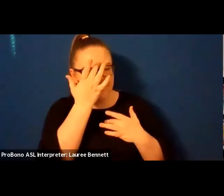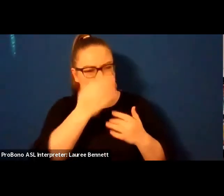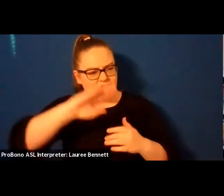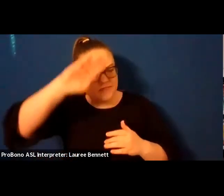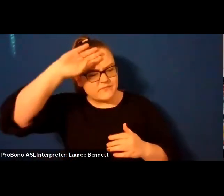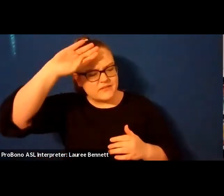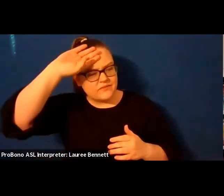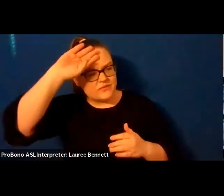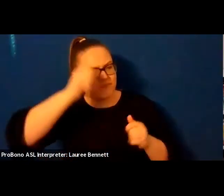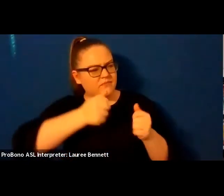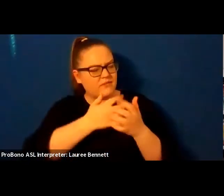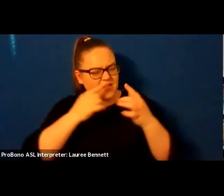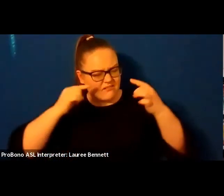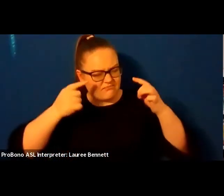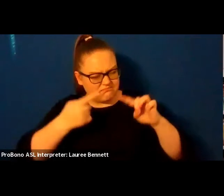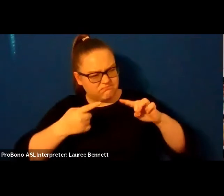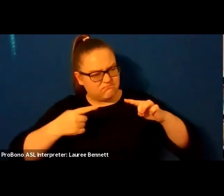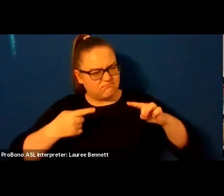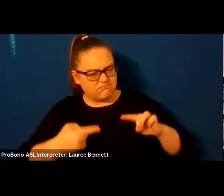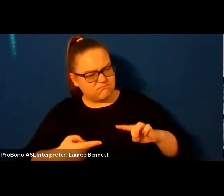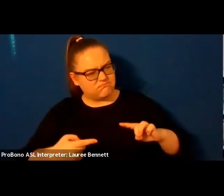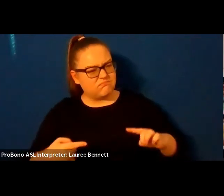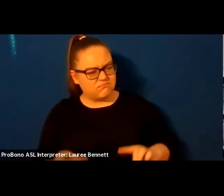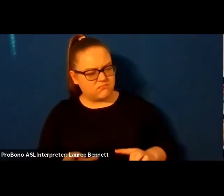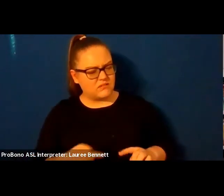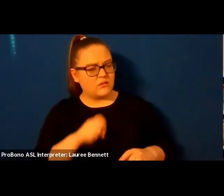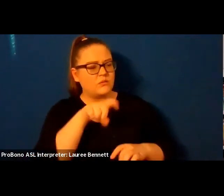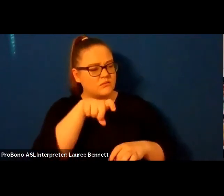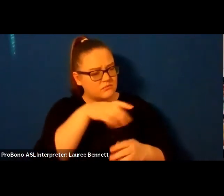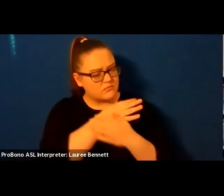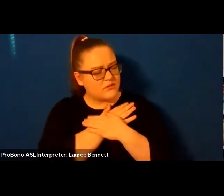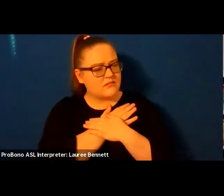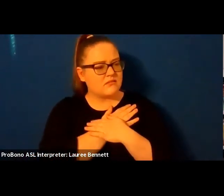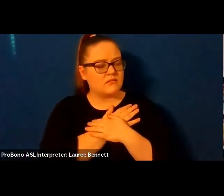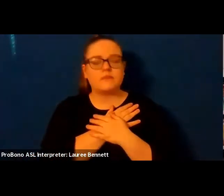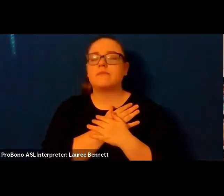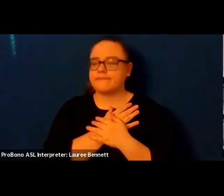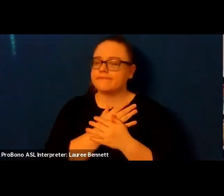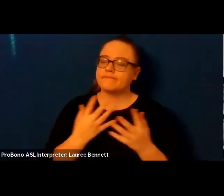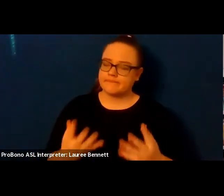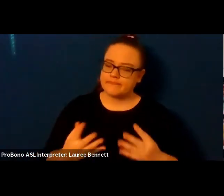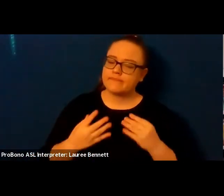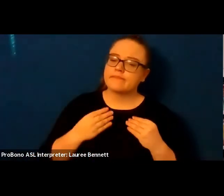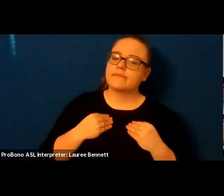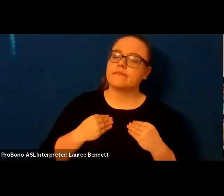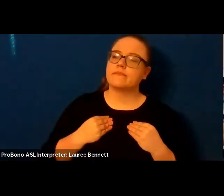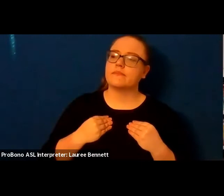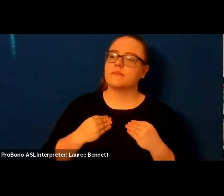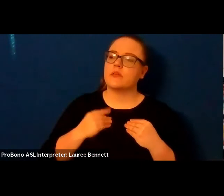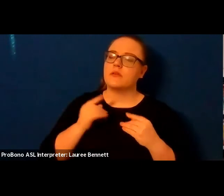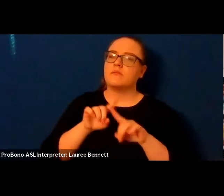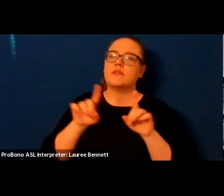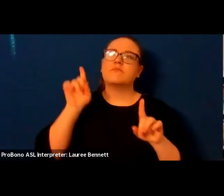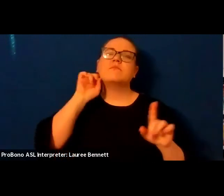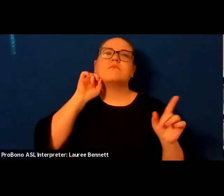sudden by pain say she said rest and you rested hearing far voices the